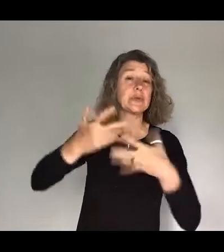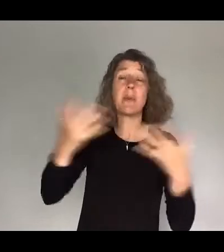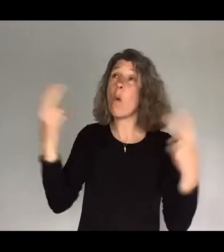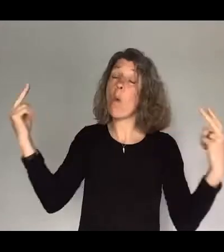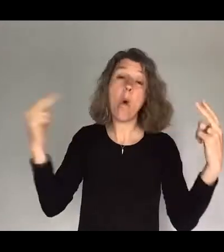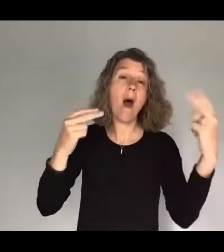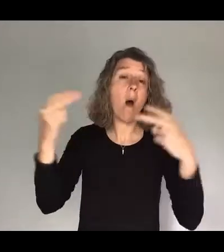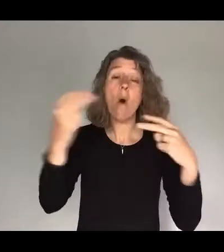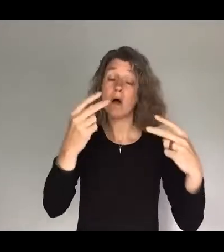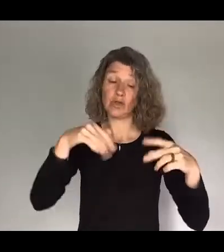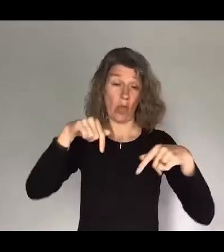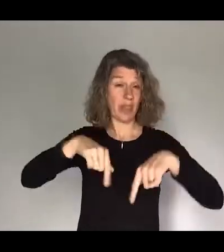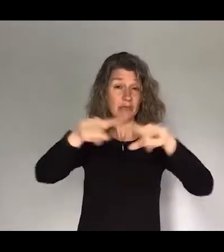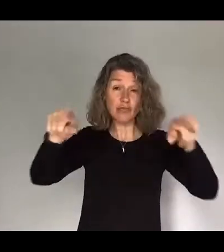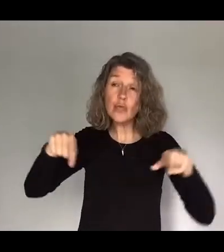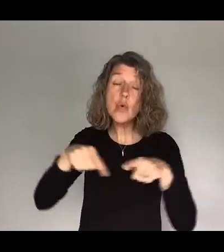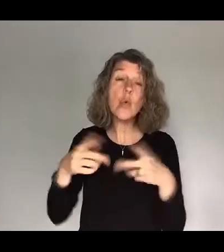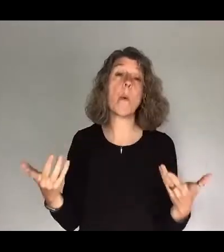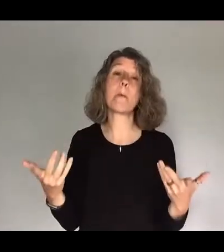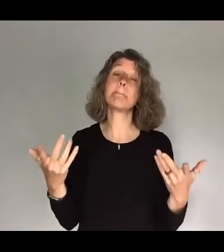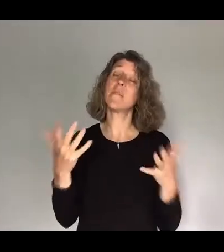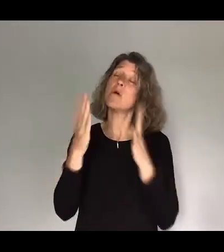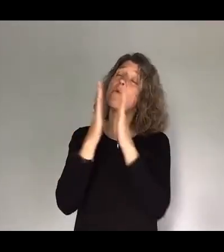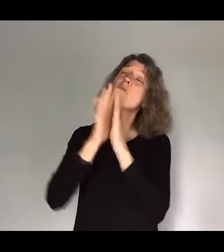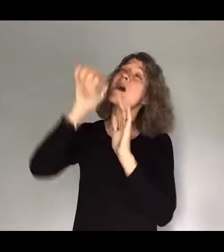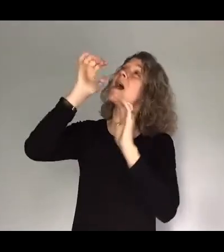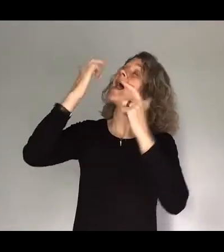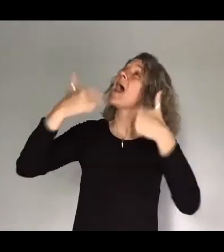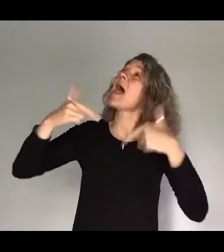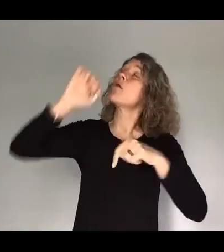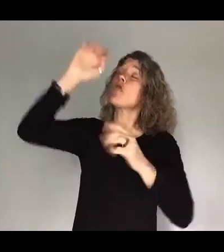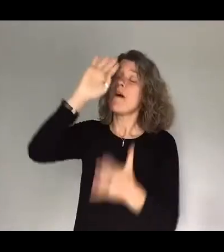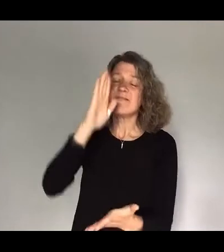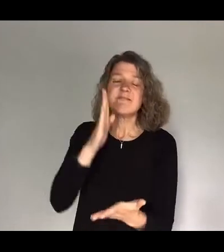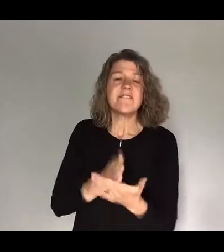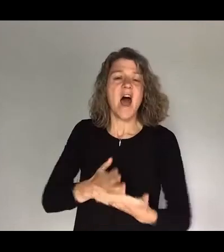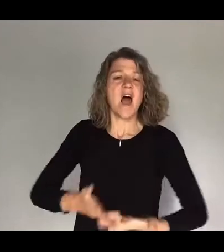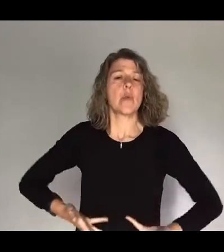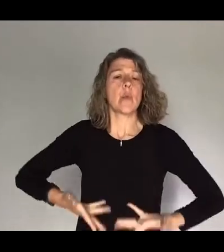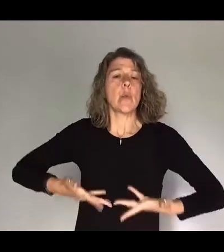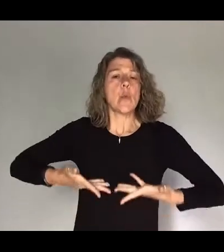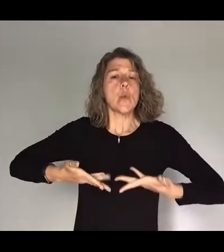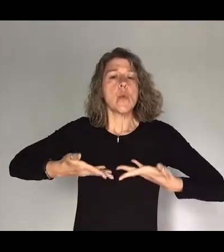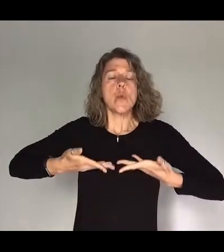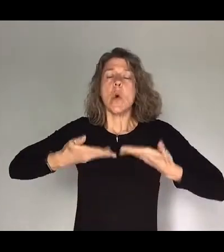this room Jesus We pray let your faith in us arise this morning We